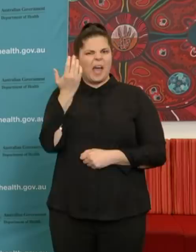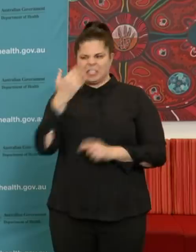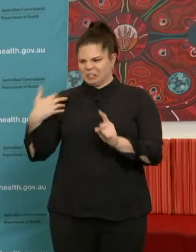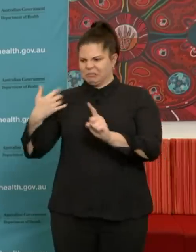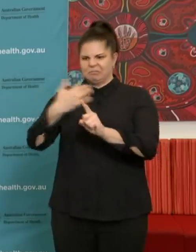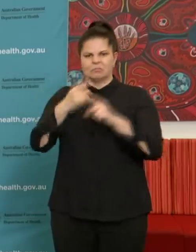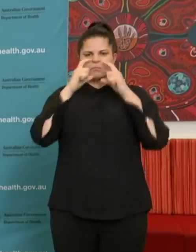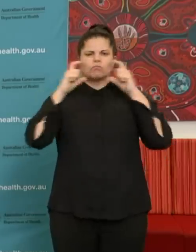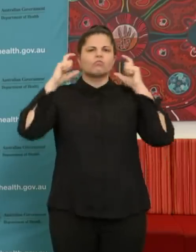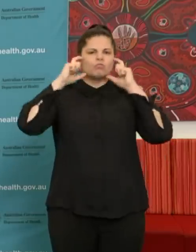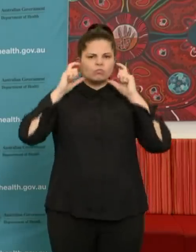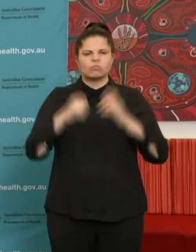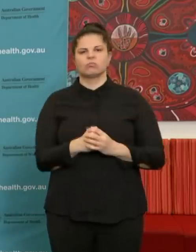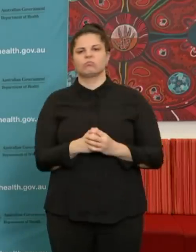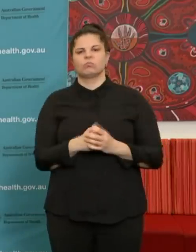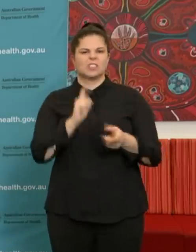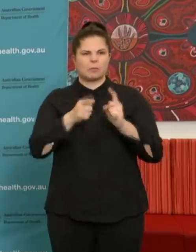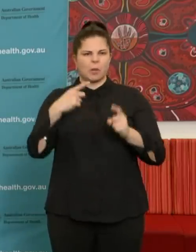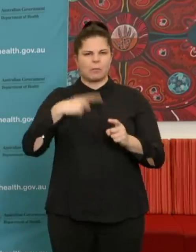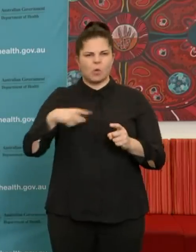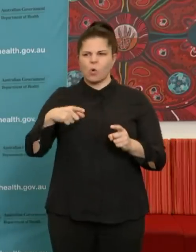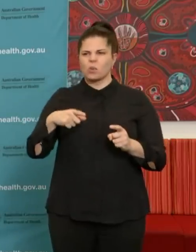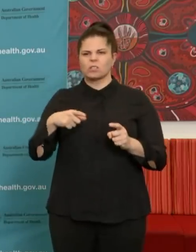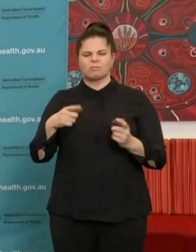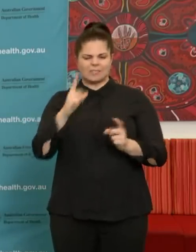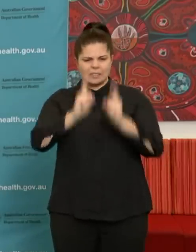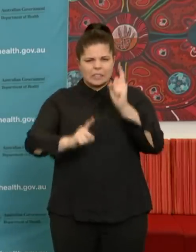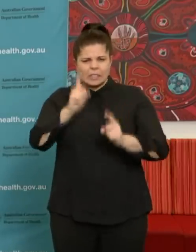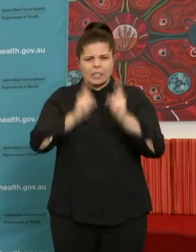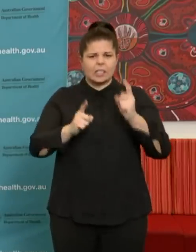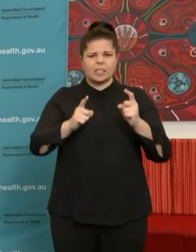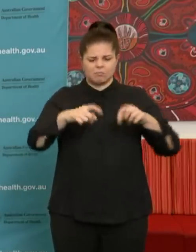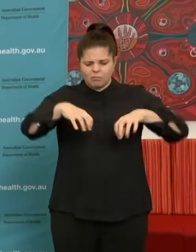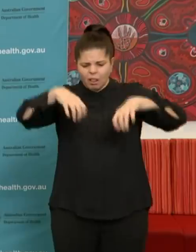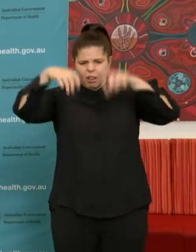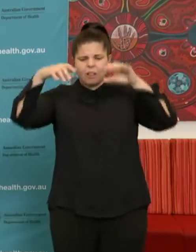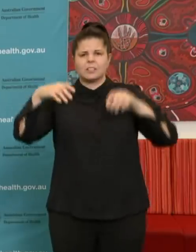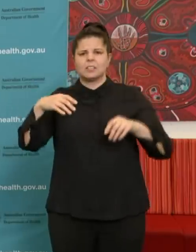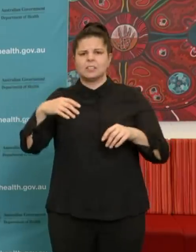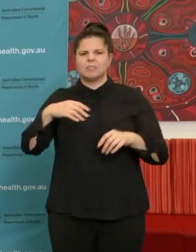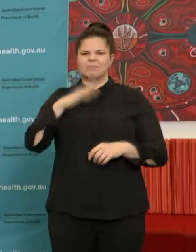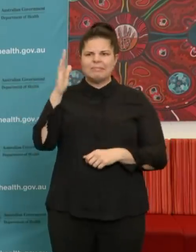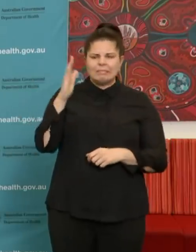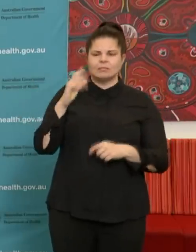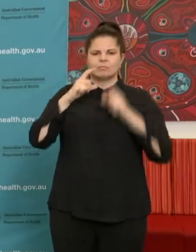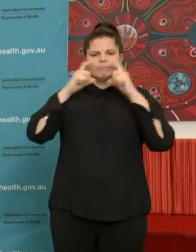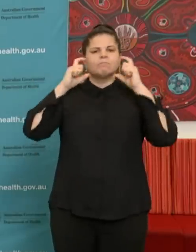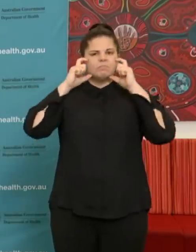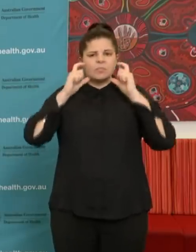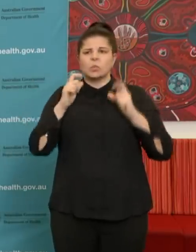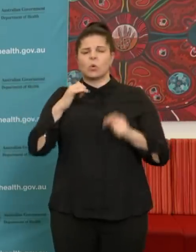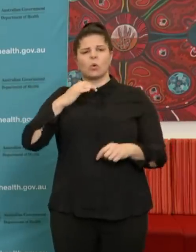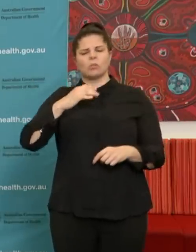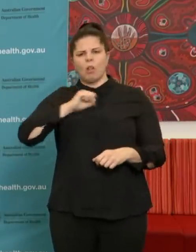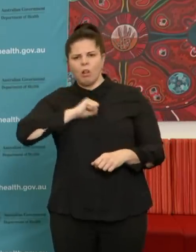for a variety of purposes, partly pollution related, but also issues of personal hygiene and so on. This